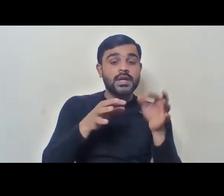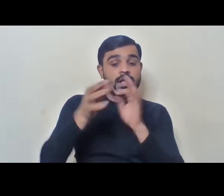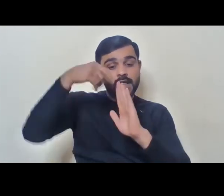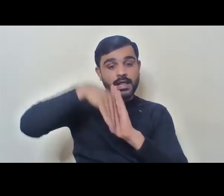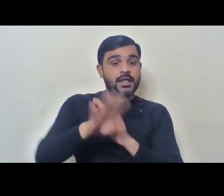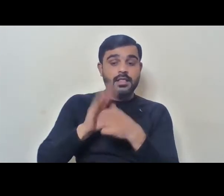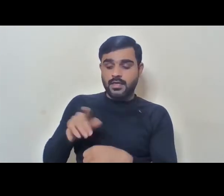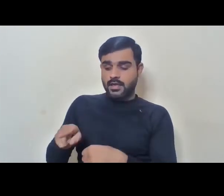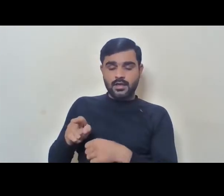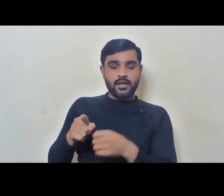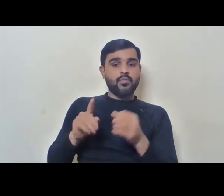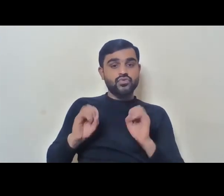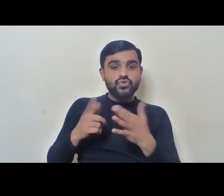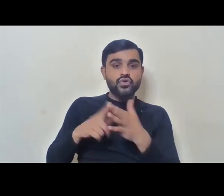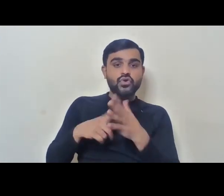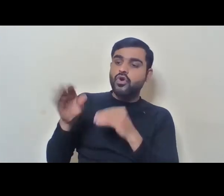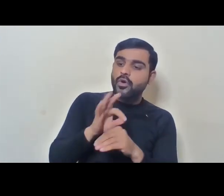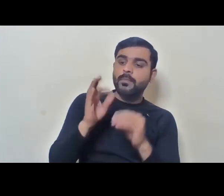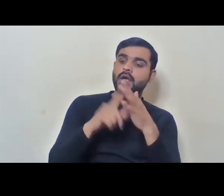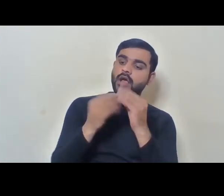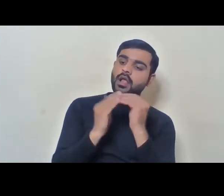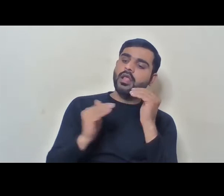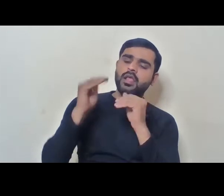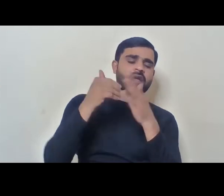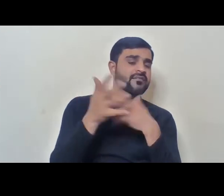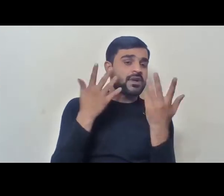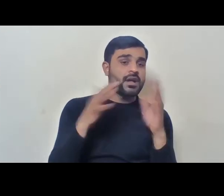initial recruitment, promotions or whatever.